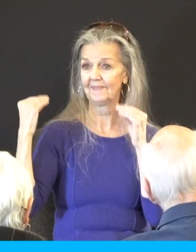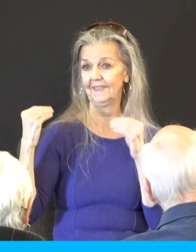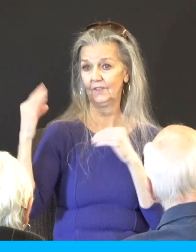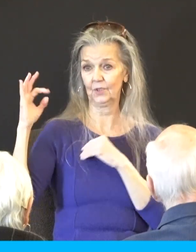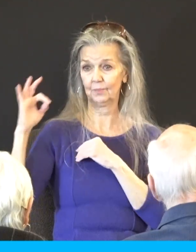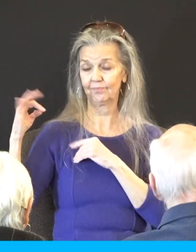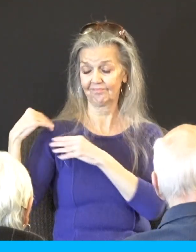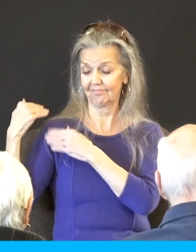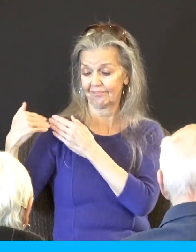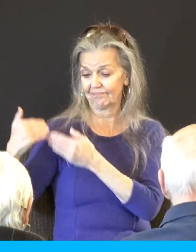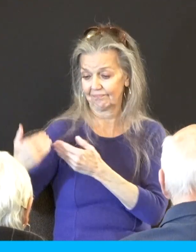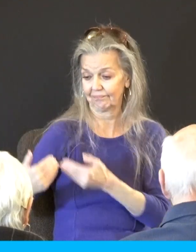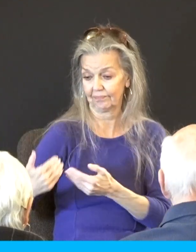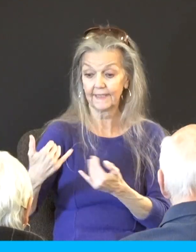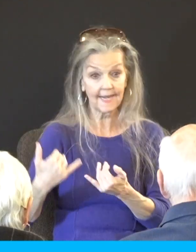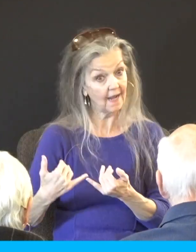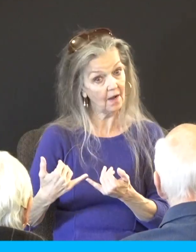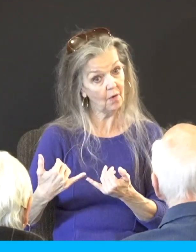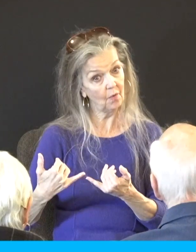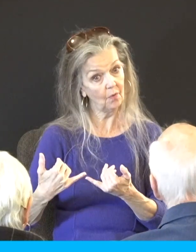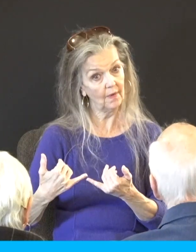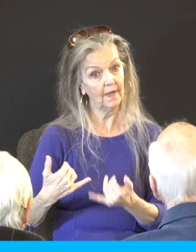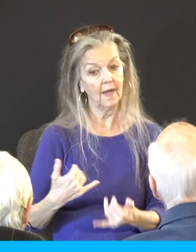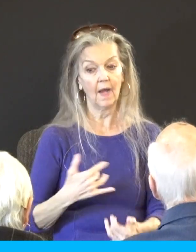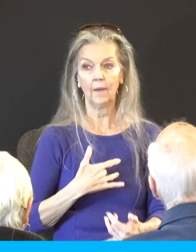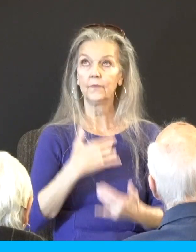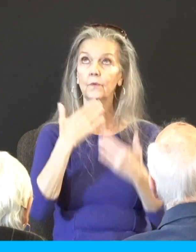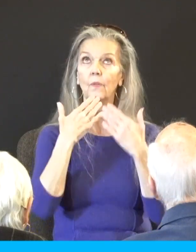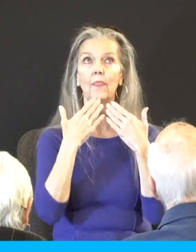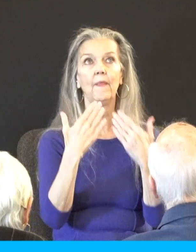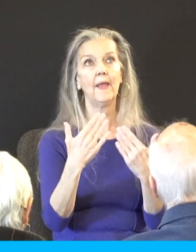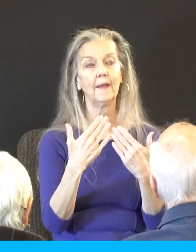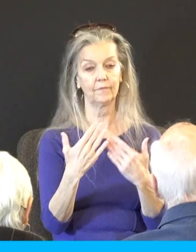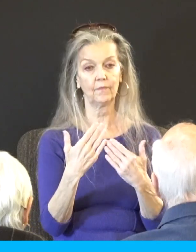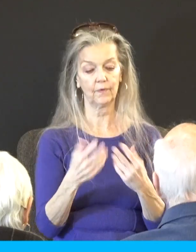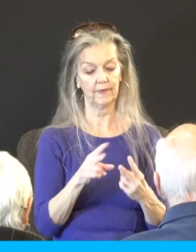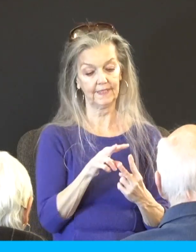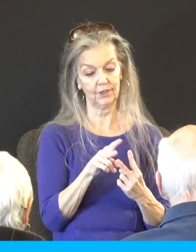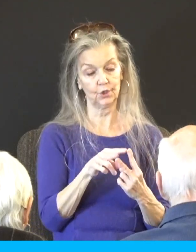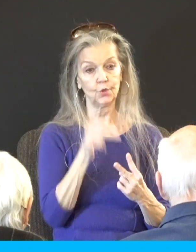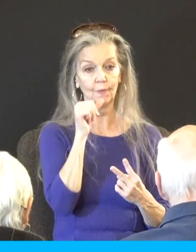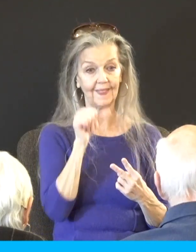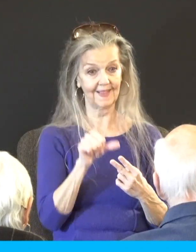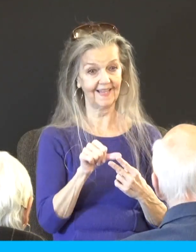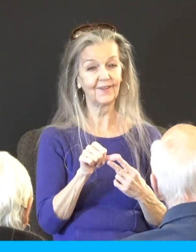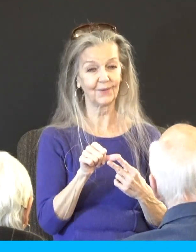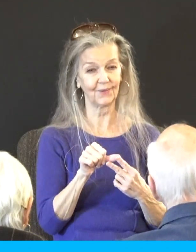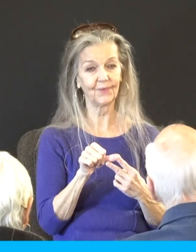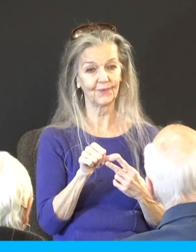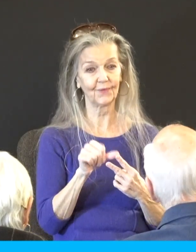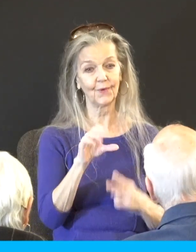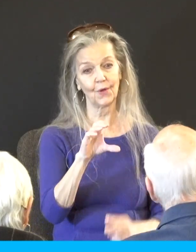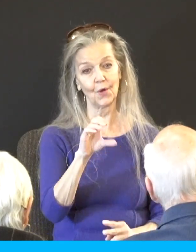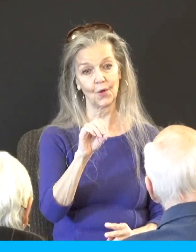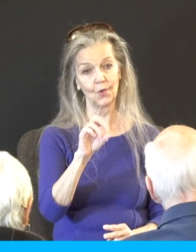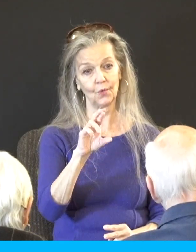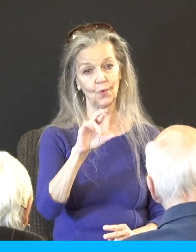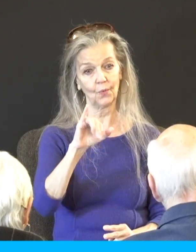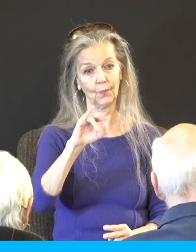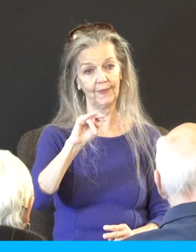now with decades of ministry, I am so grateful for these two letters that we have, because it really in many ways shows